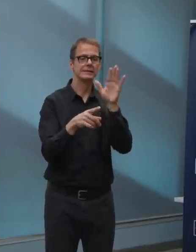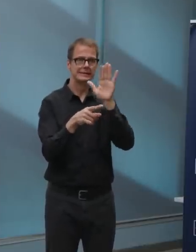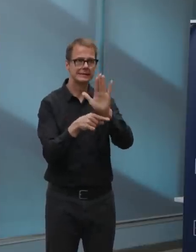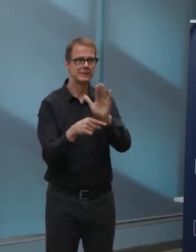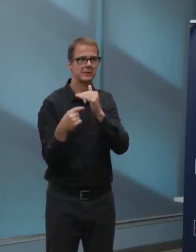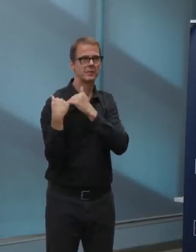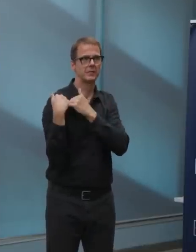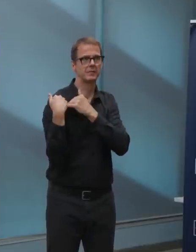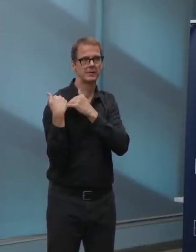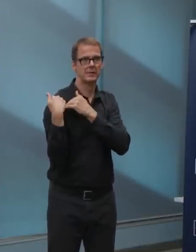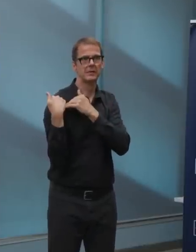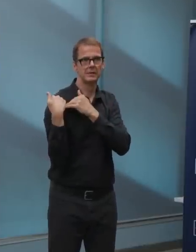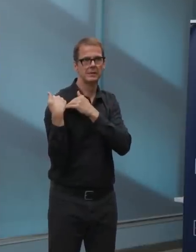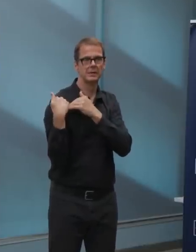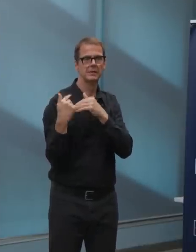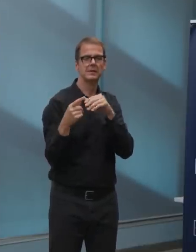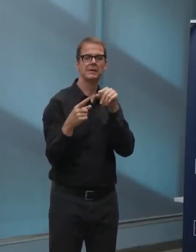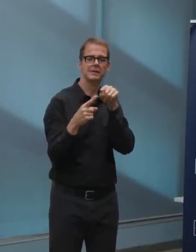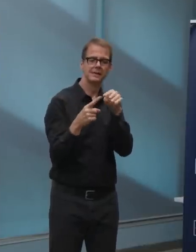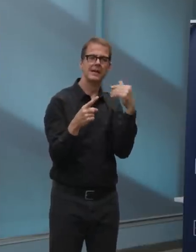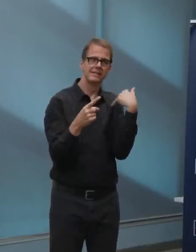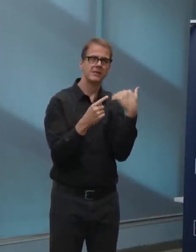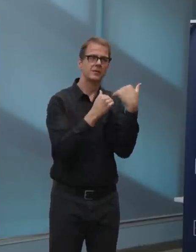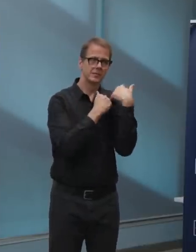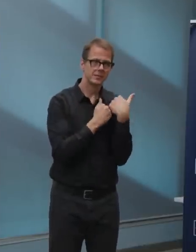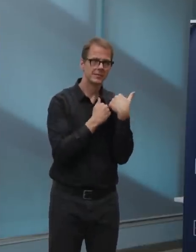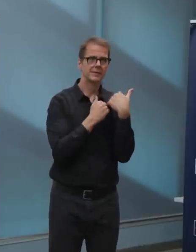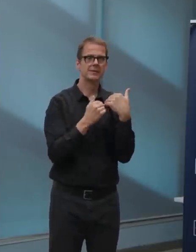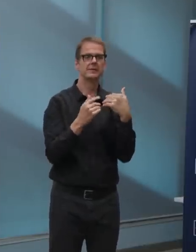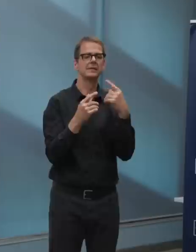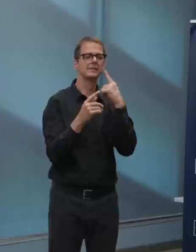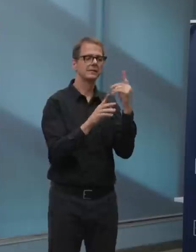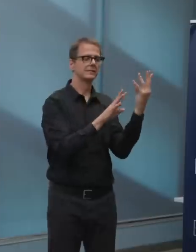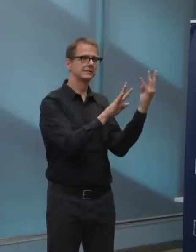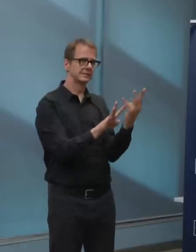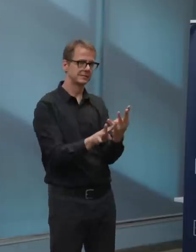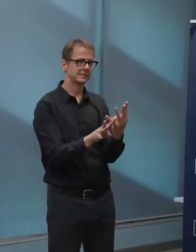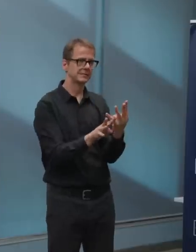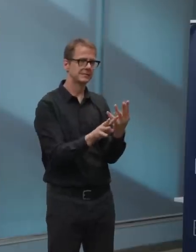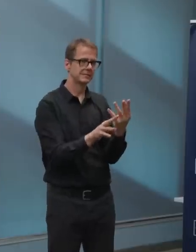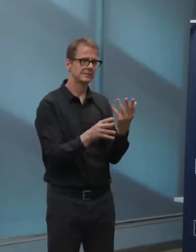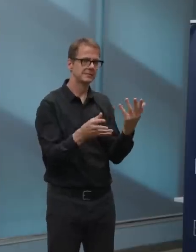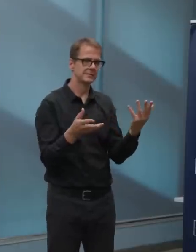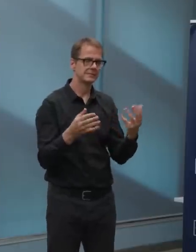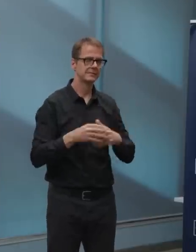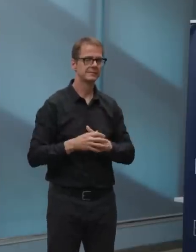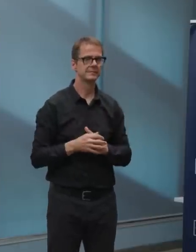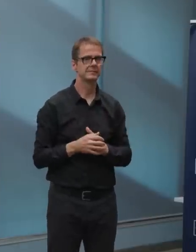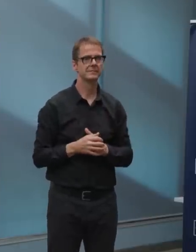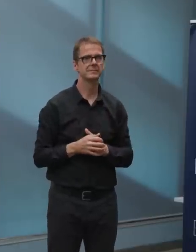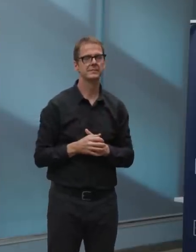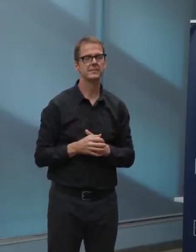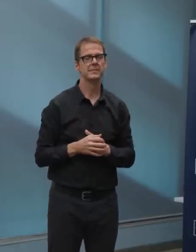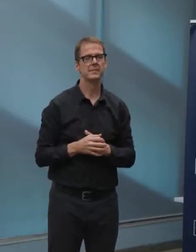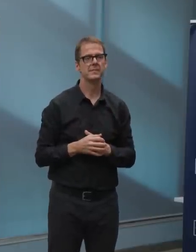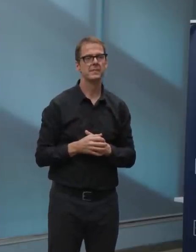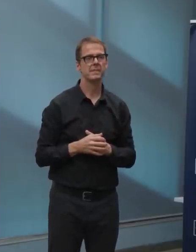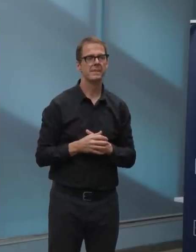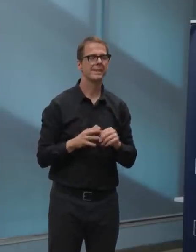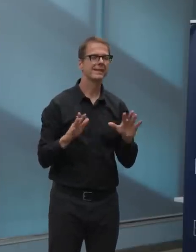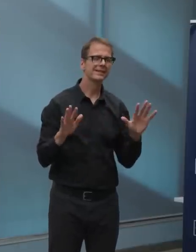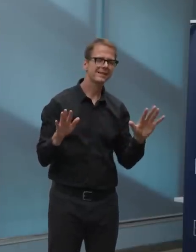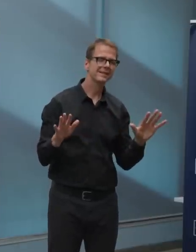but generally good compliance when it came to the relaunch. And I think the other thing we saw was a bit of a, a slow